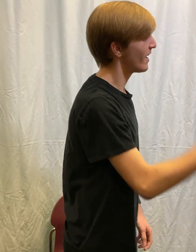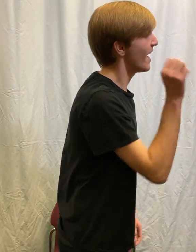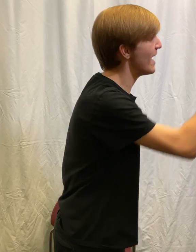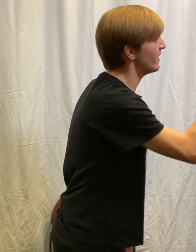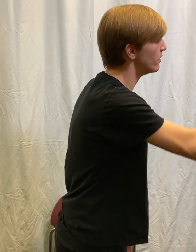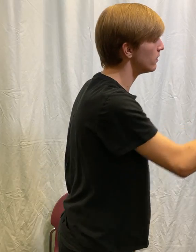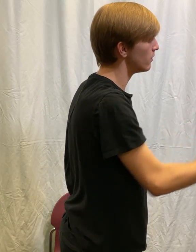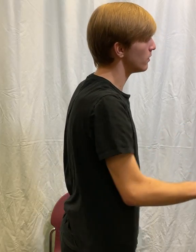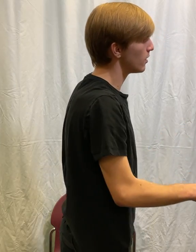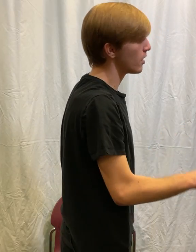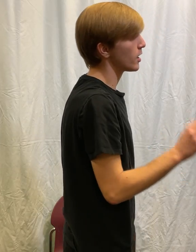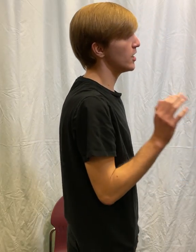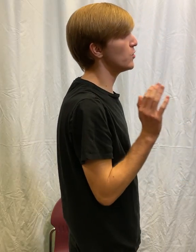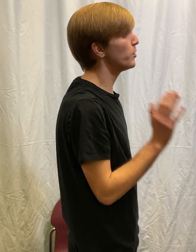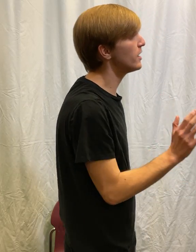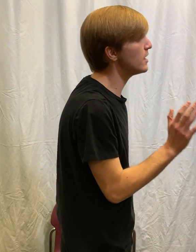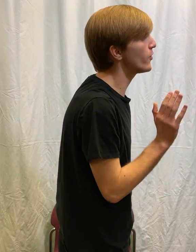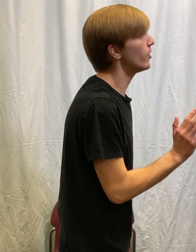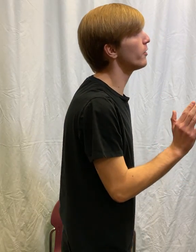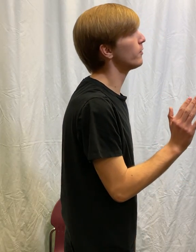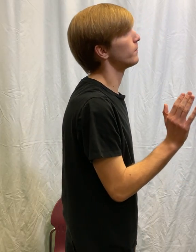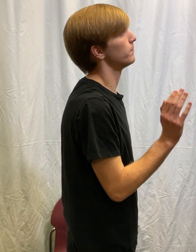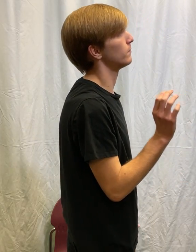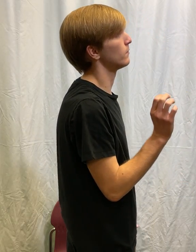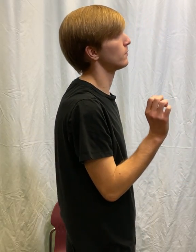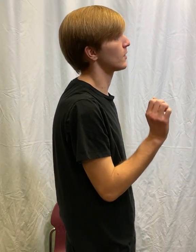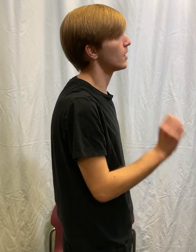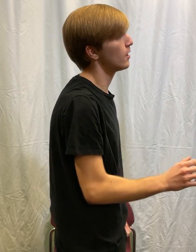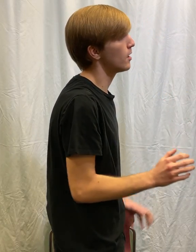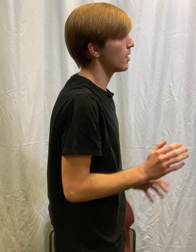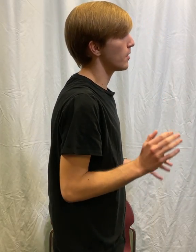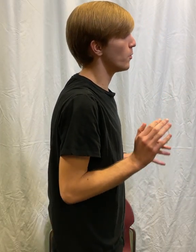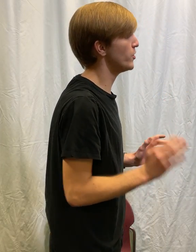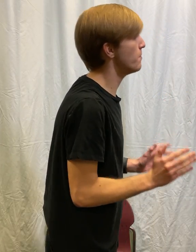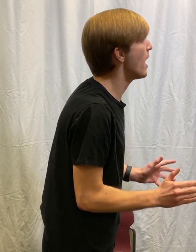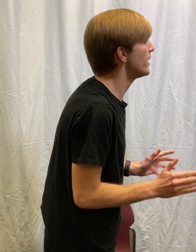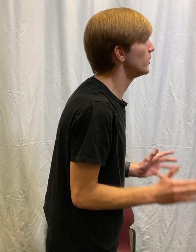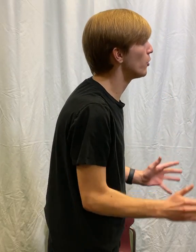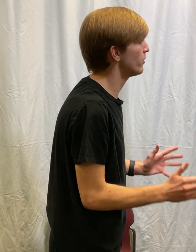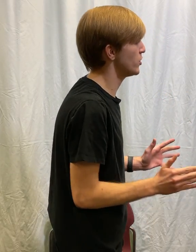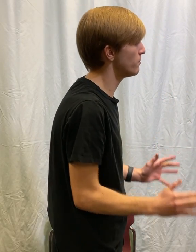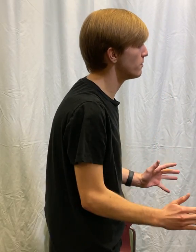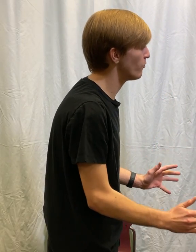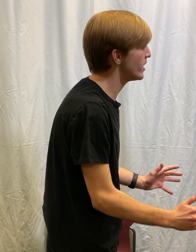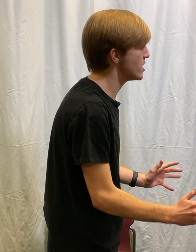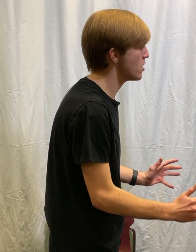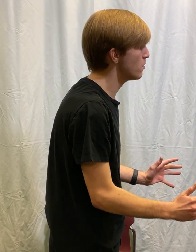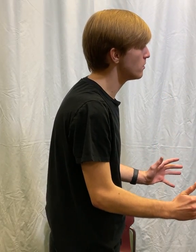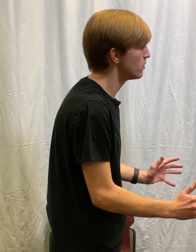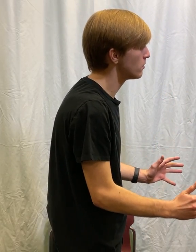Hey. Can you please lower... Would you mind lowering your radio? right back. We'll talk tomorrow.